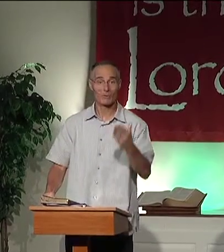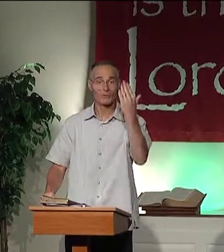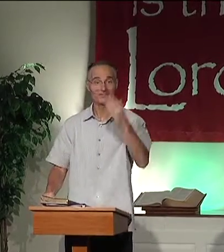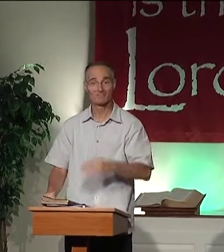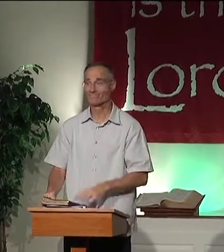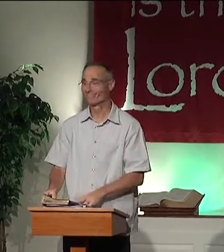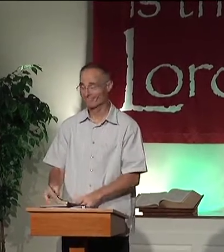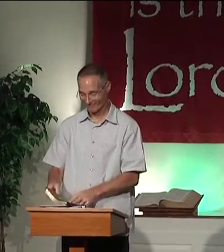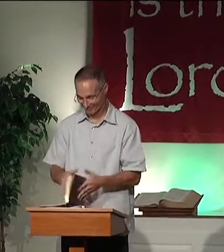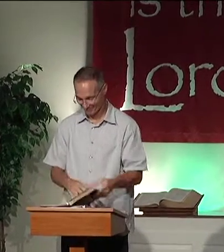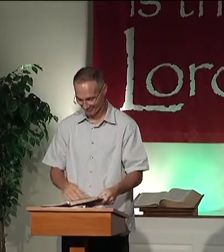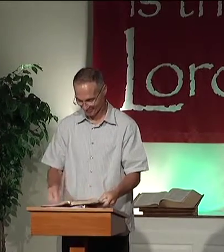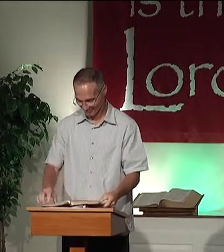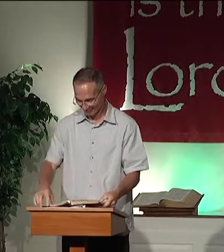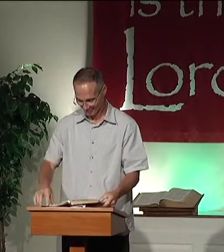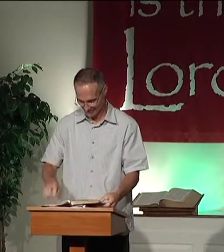Good morning. Good morning.